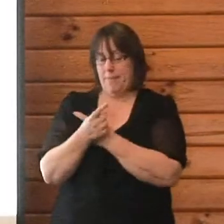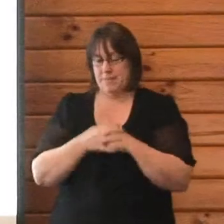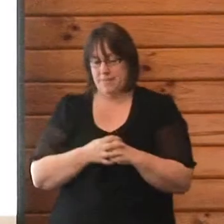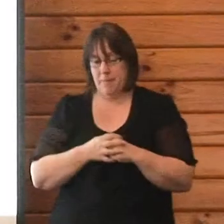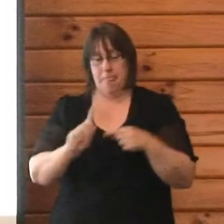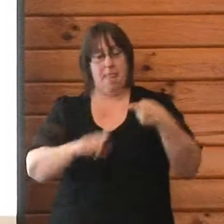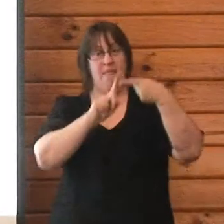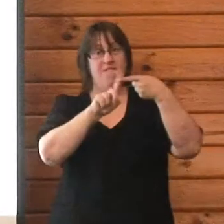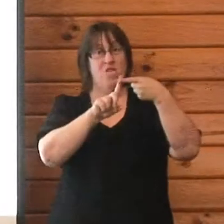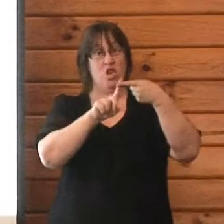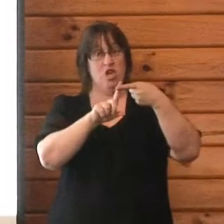the response, we have that